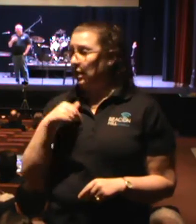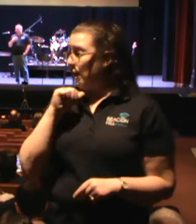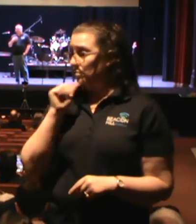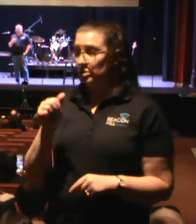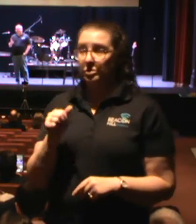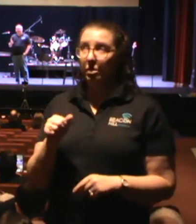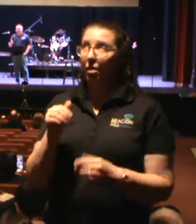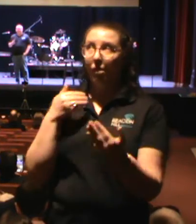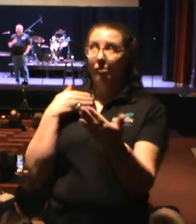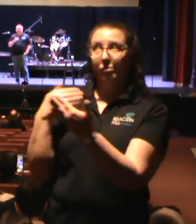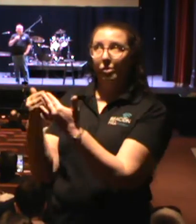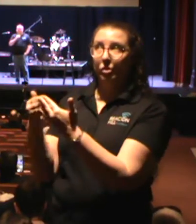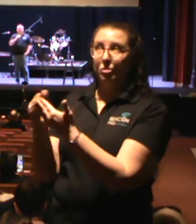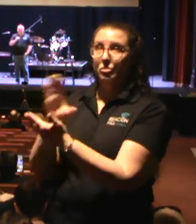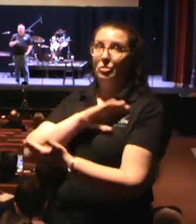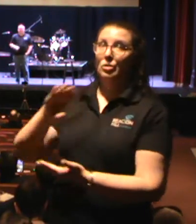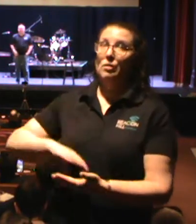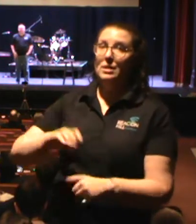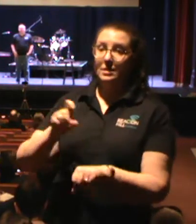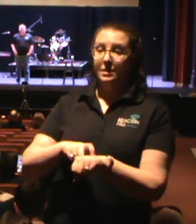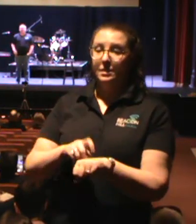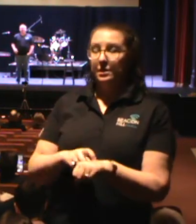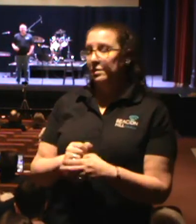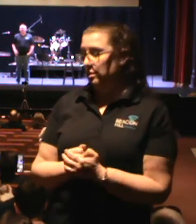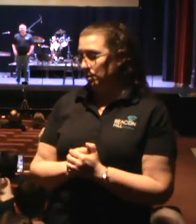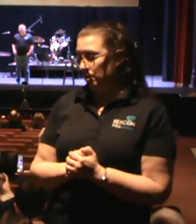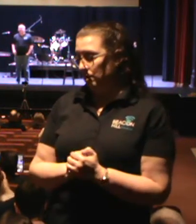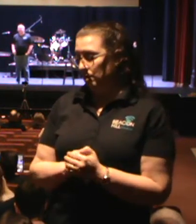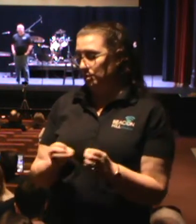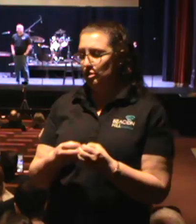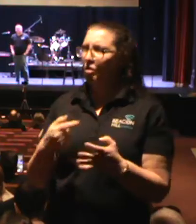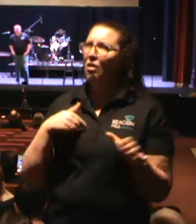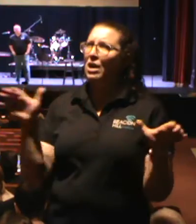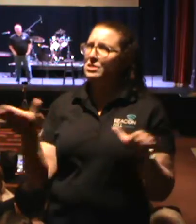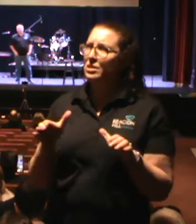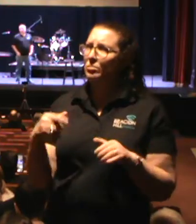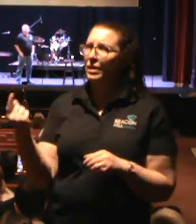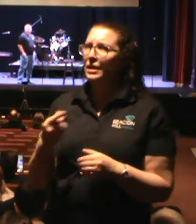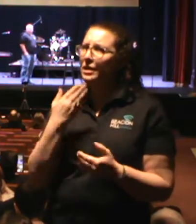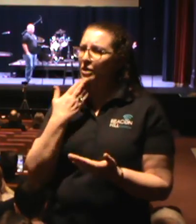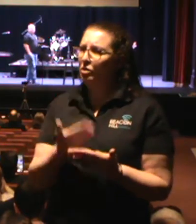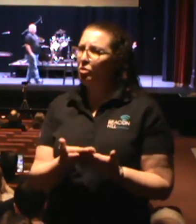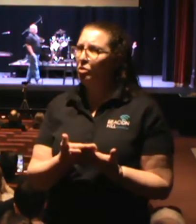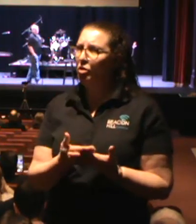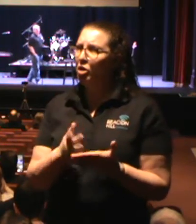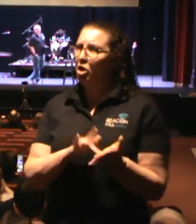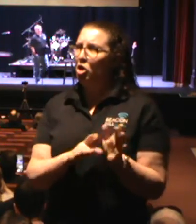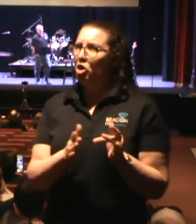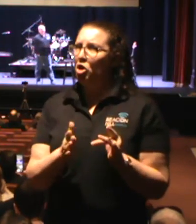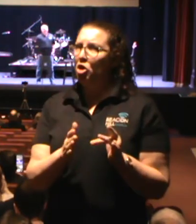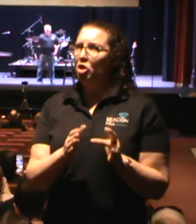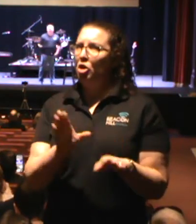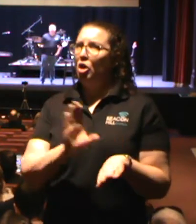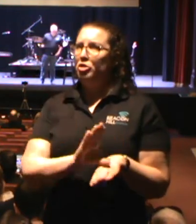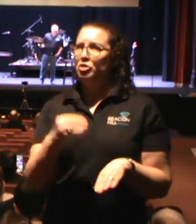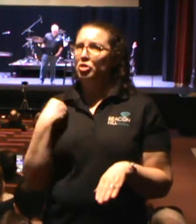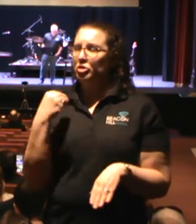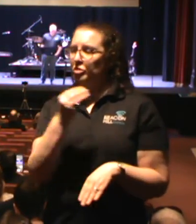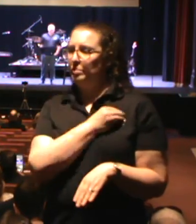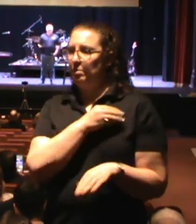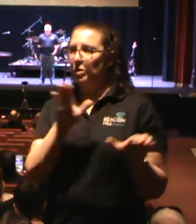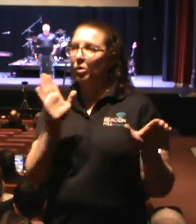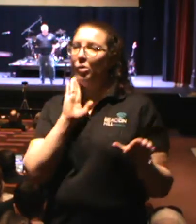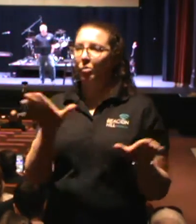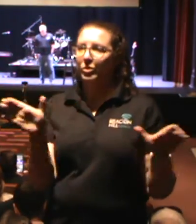Christ at that time, very, very minimally. So I did what any good Southern Baptist church member would do at that time. I hit on